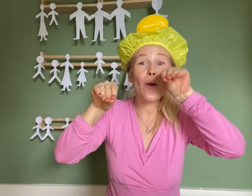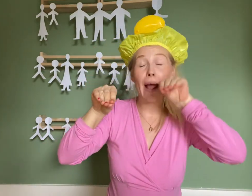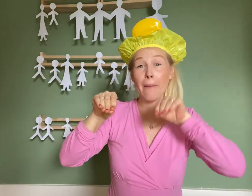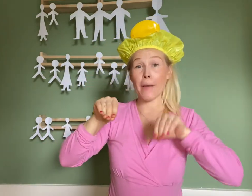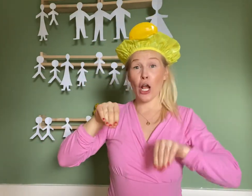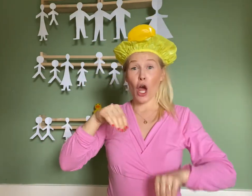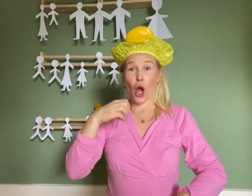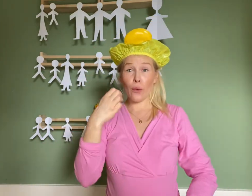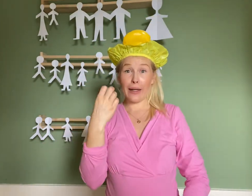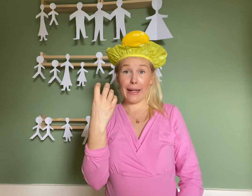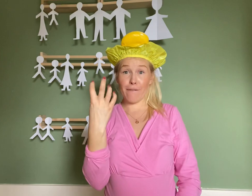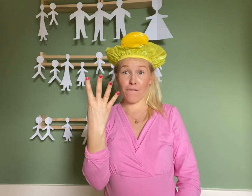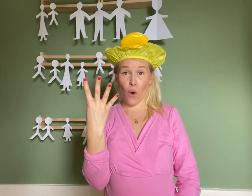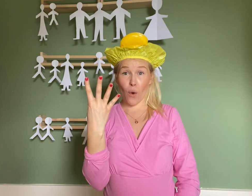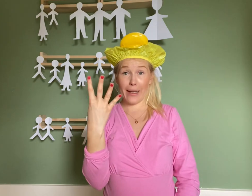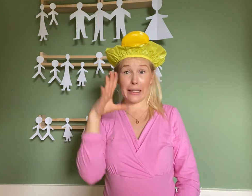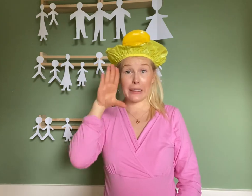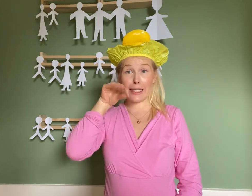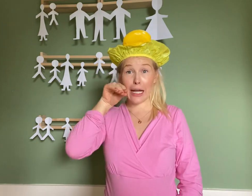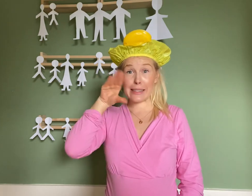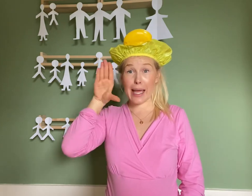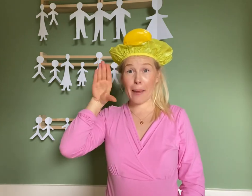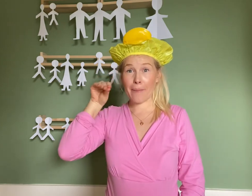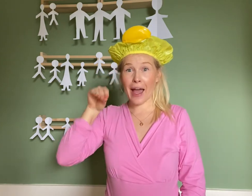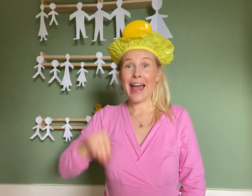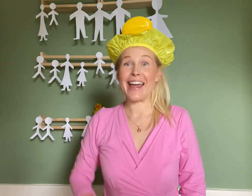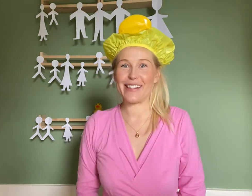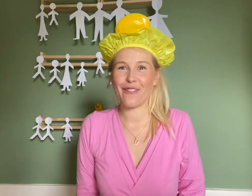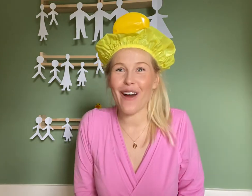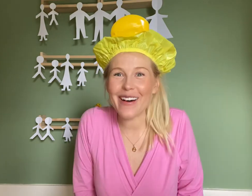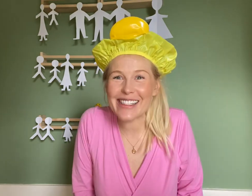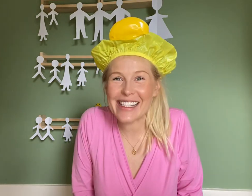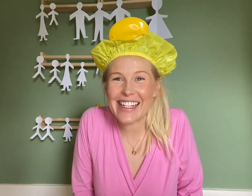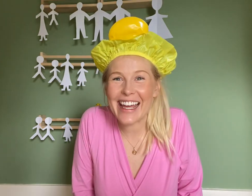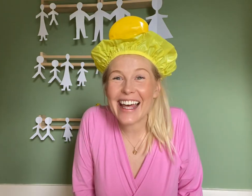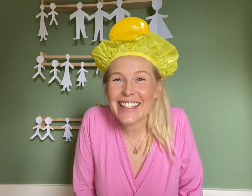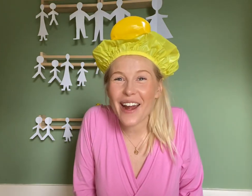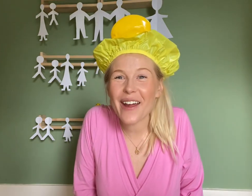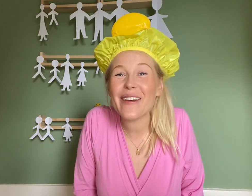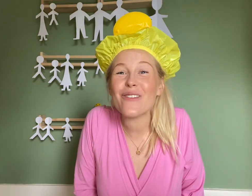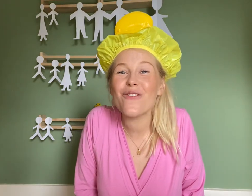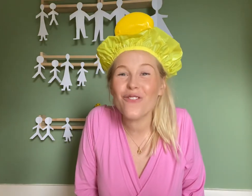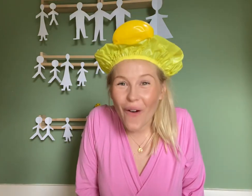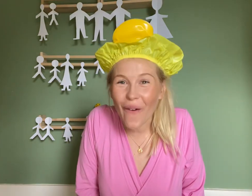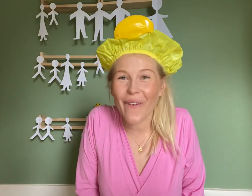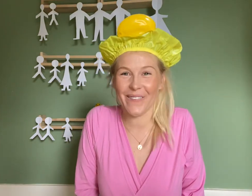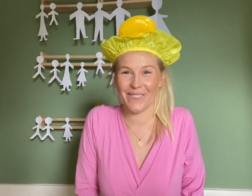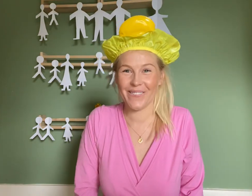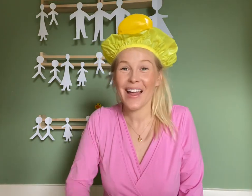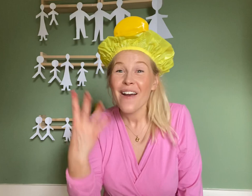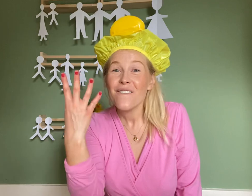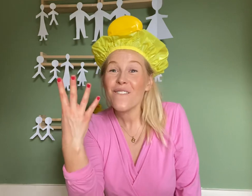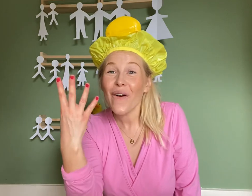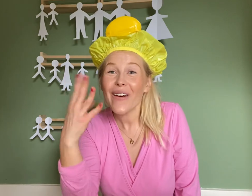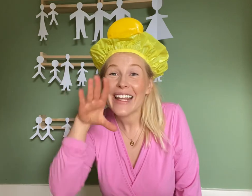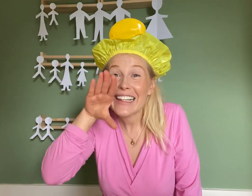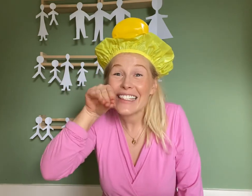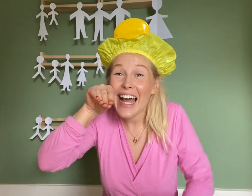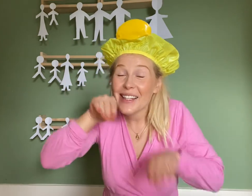quack. But only four little ducks came back. It's fast isn't it? Let's try it with four. Four little ducks